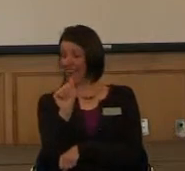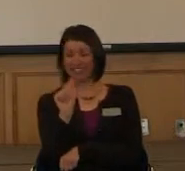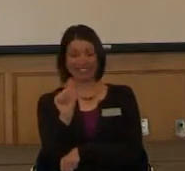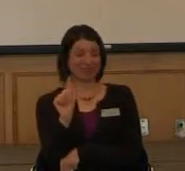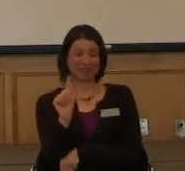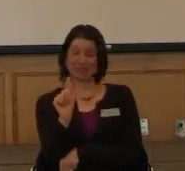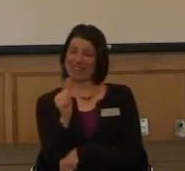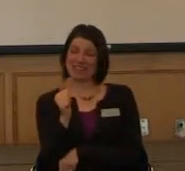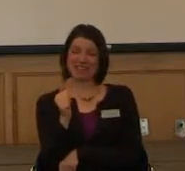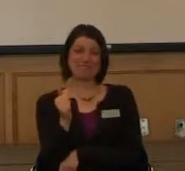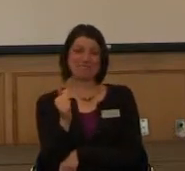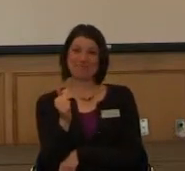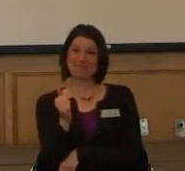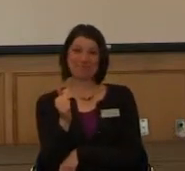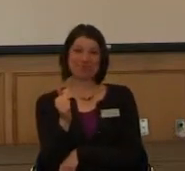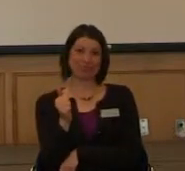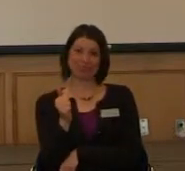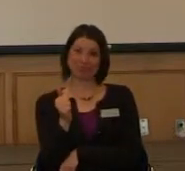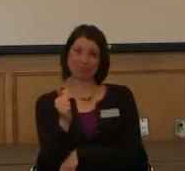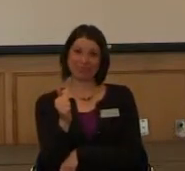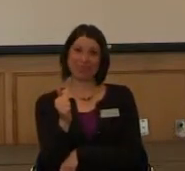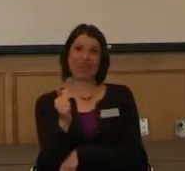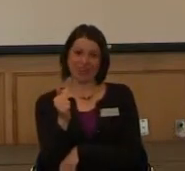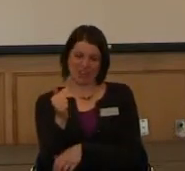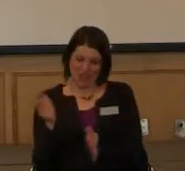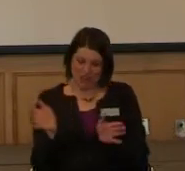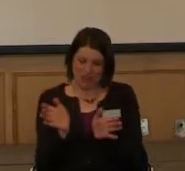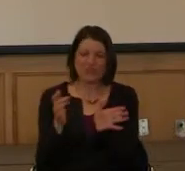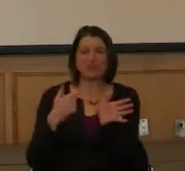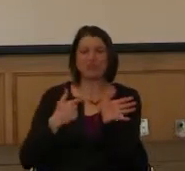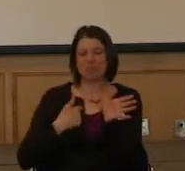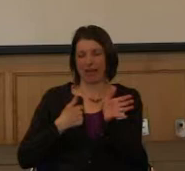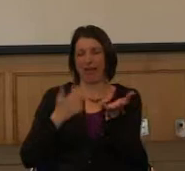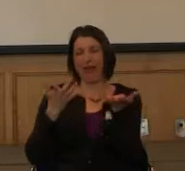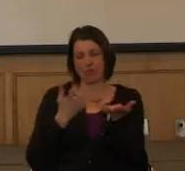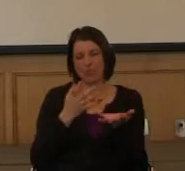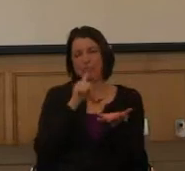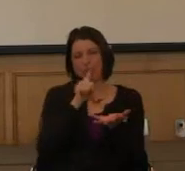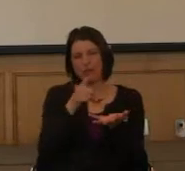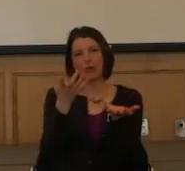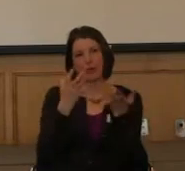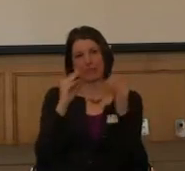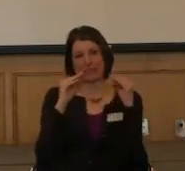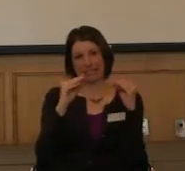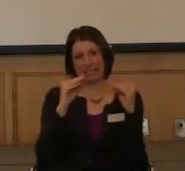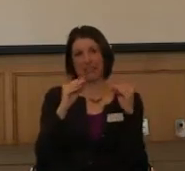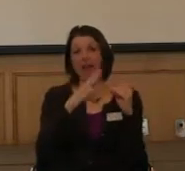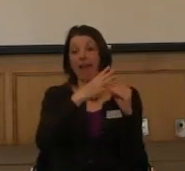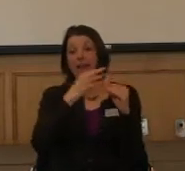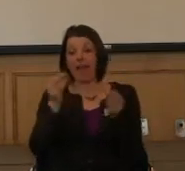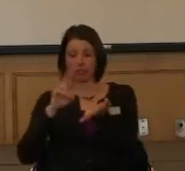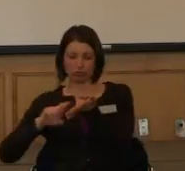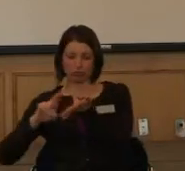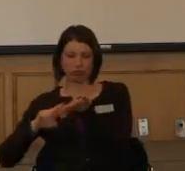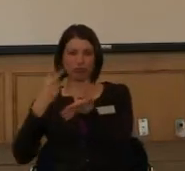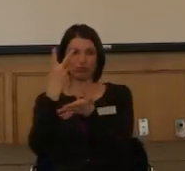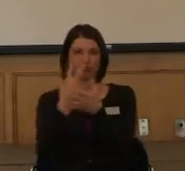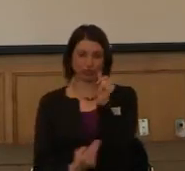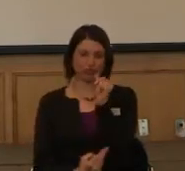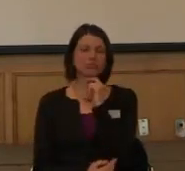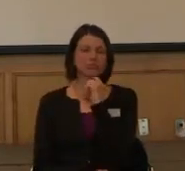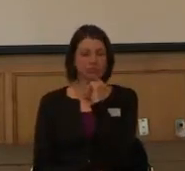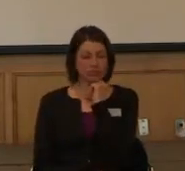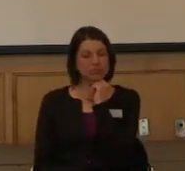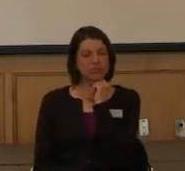then it said, yeah, I think I do want to teach and do research. Took a little break